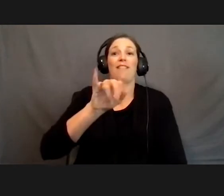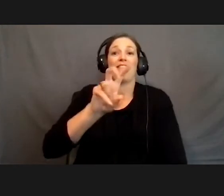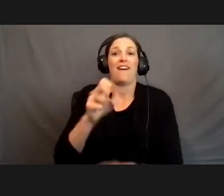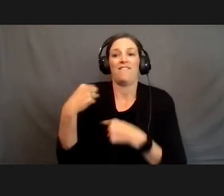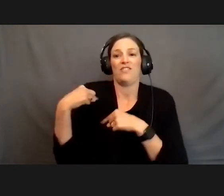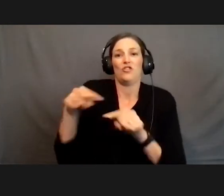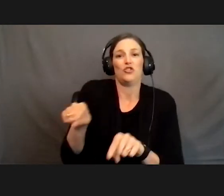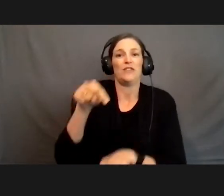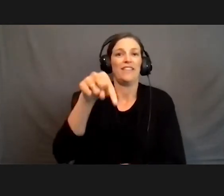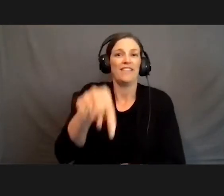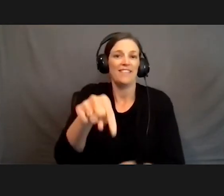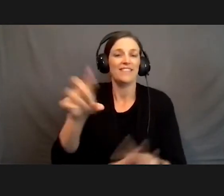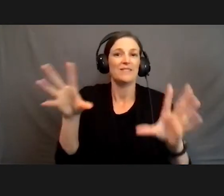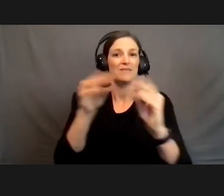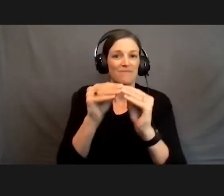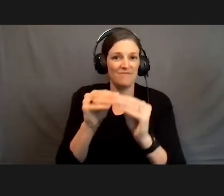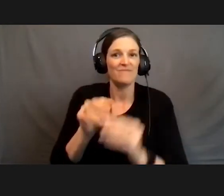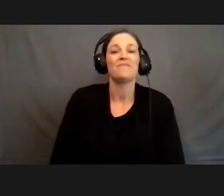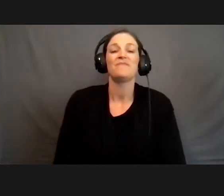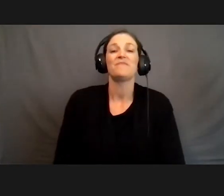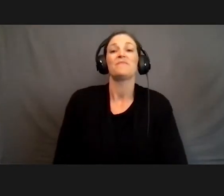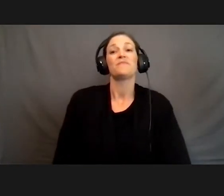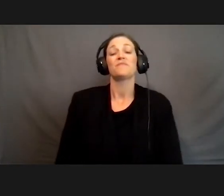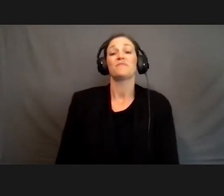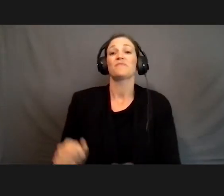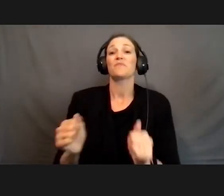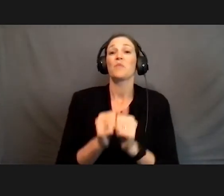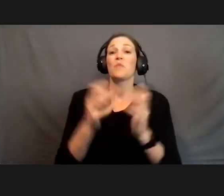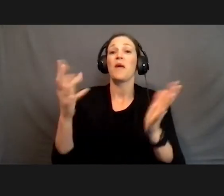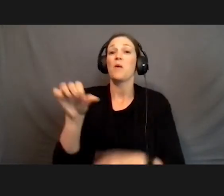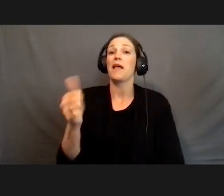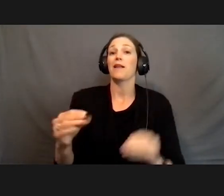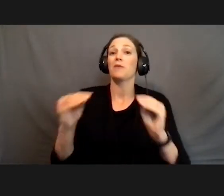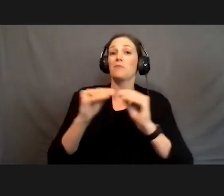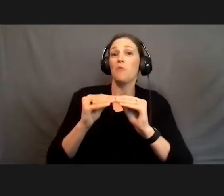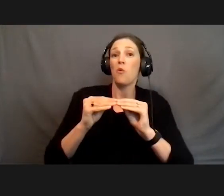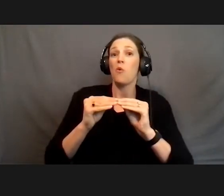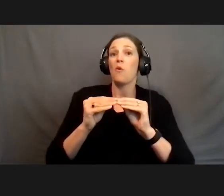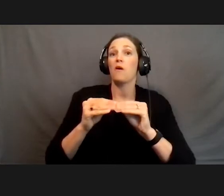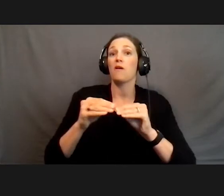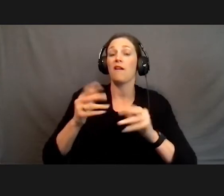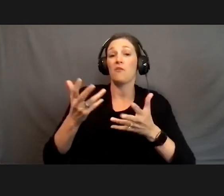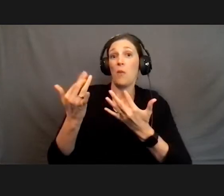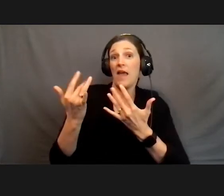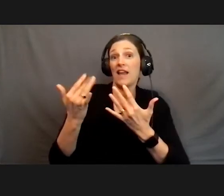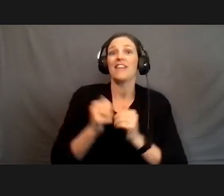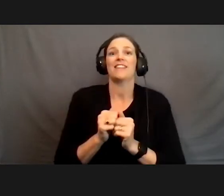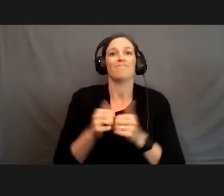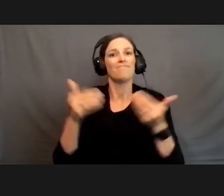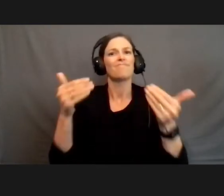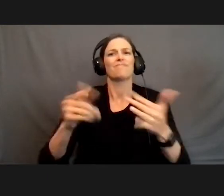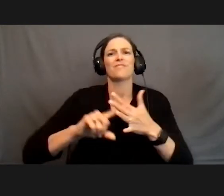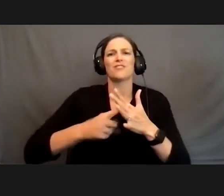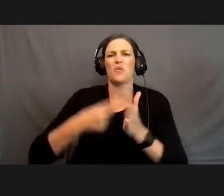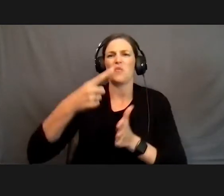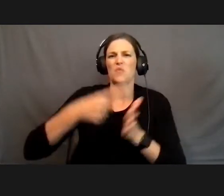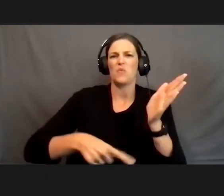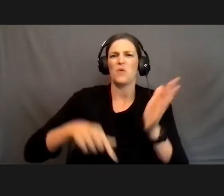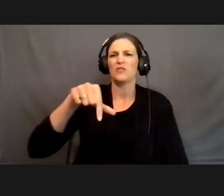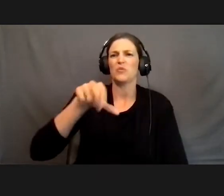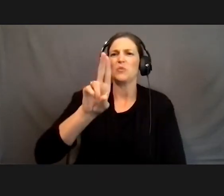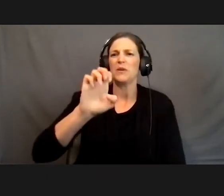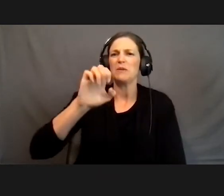this call. So without further ado, let's get started. What is the QEP, Misty?